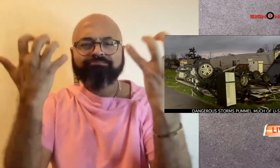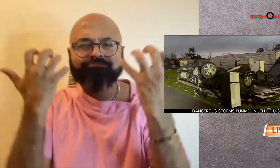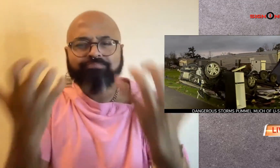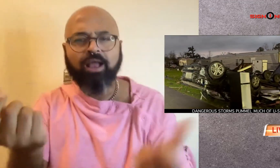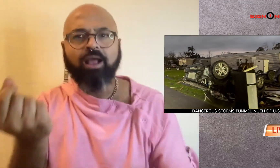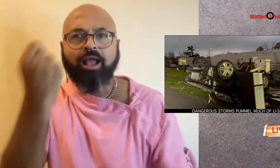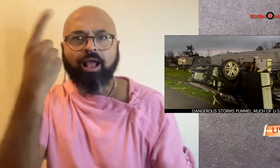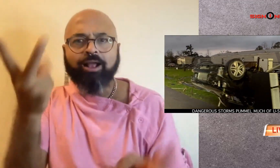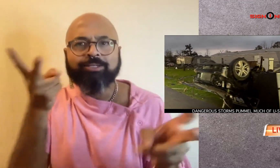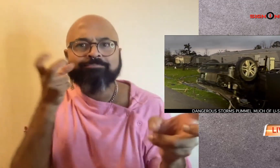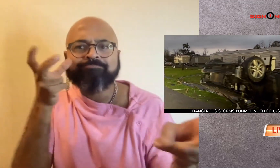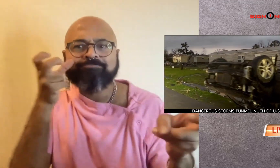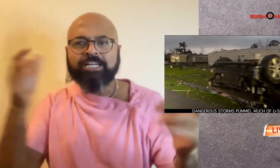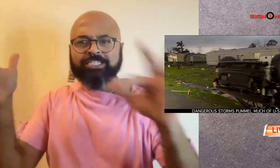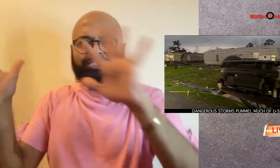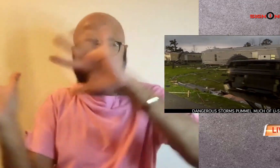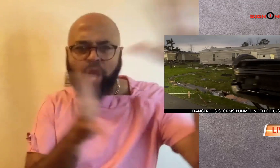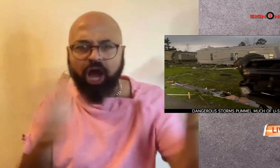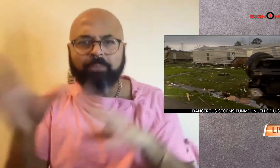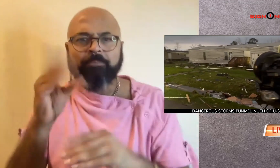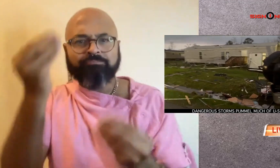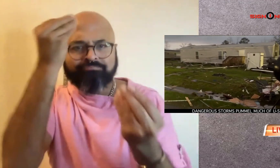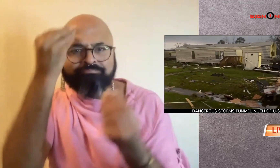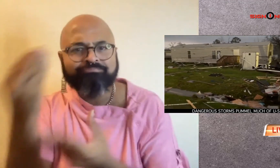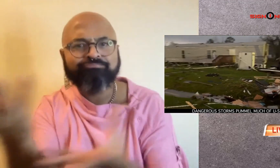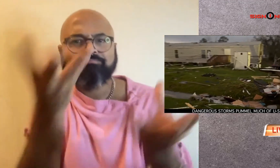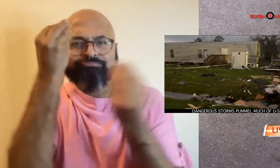the path of the storms informed and safe.